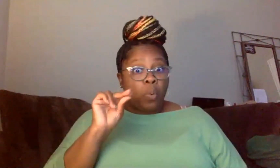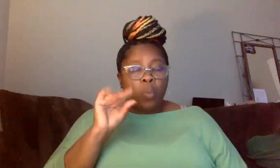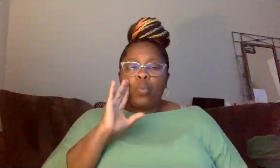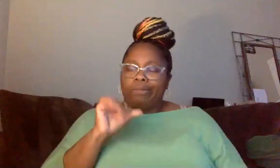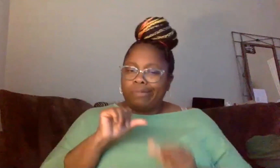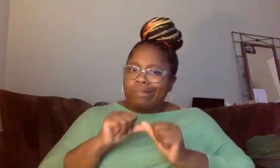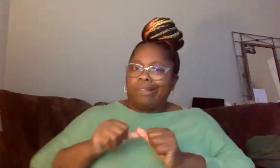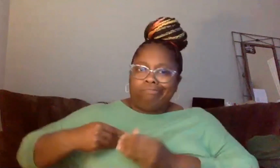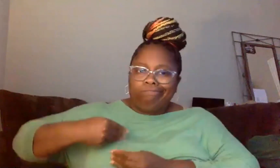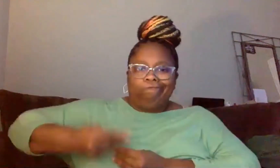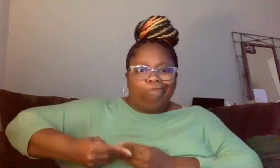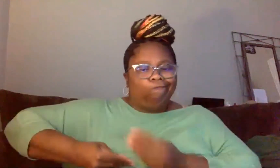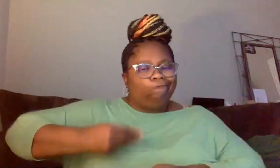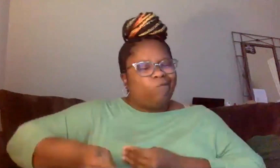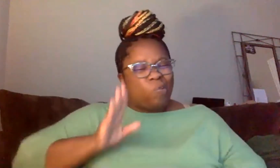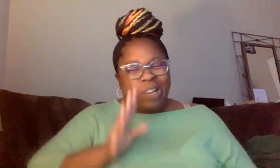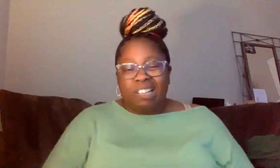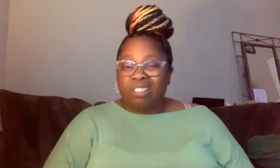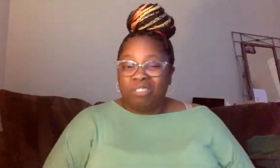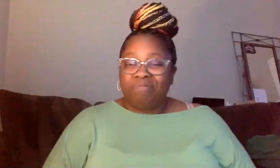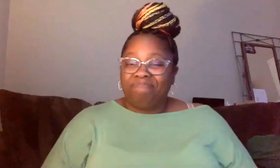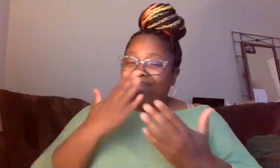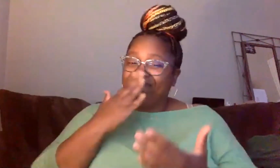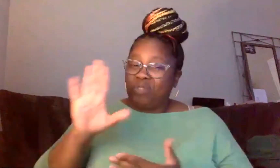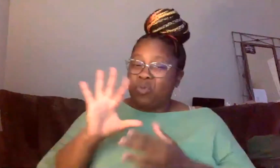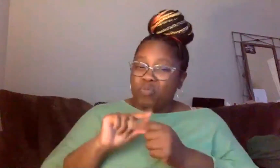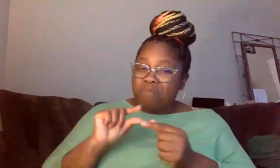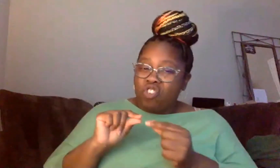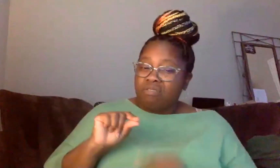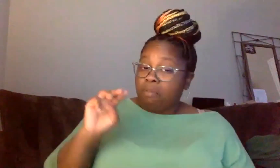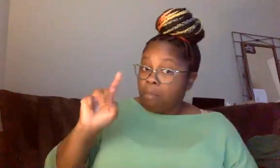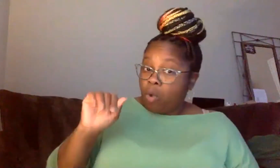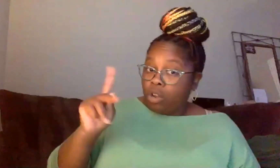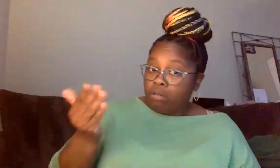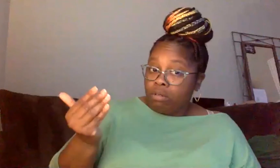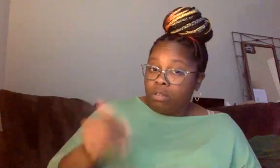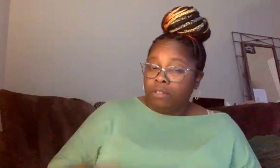So, uh, appreciate, I appreciate your remarks. Mark, did you have something to add?